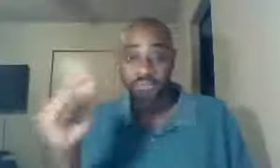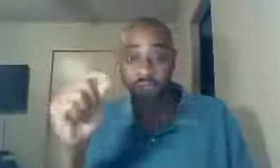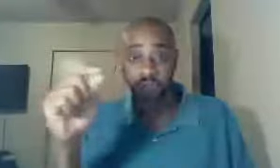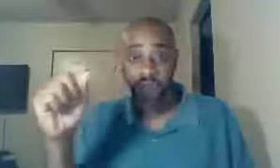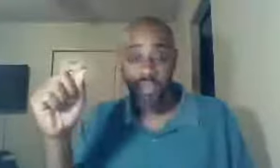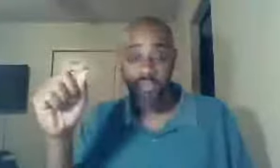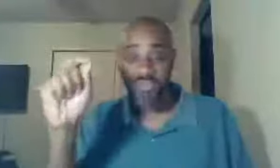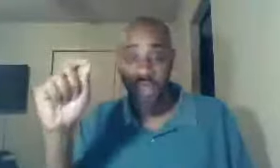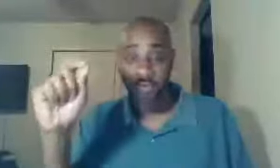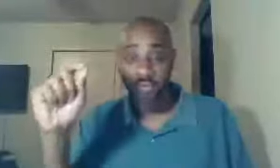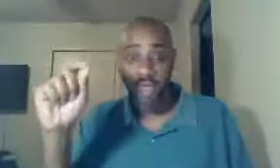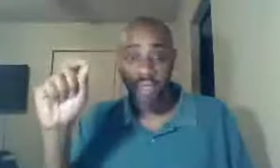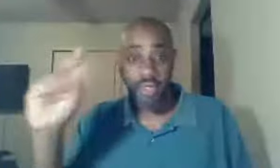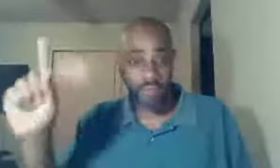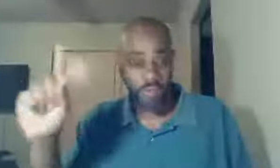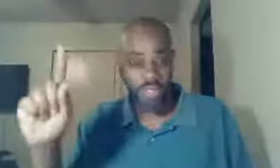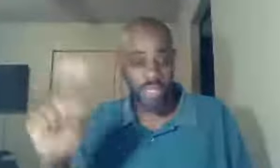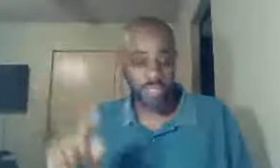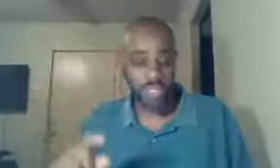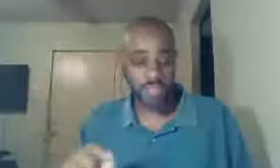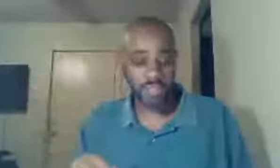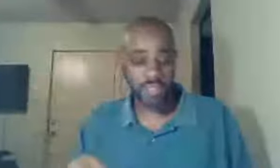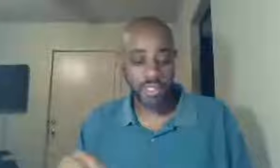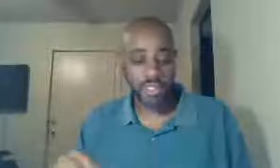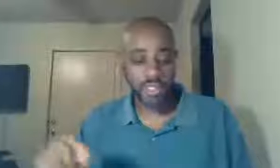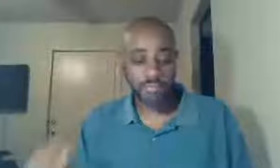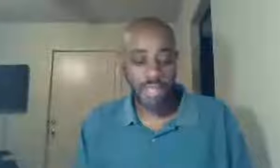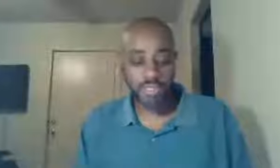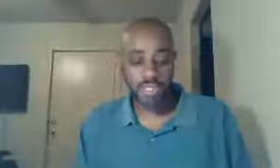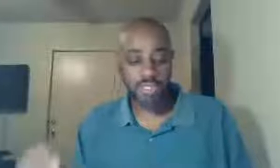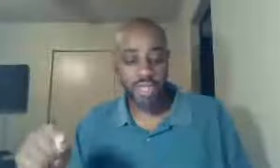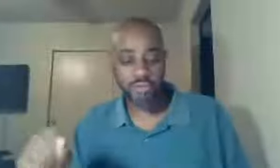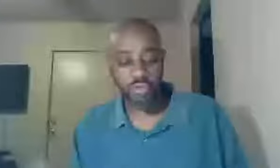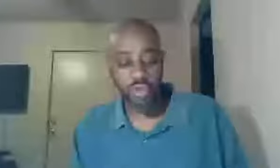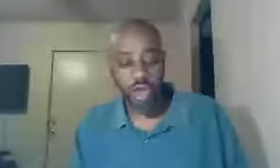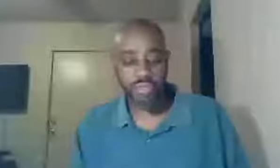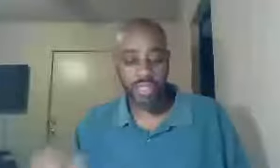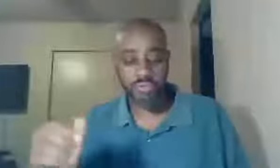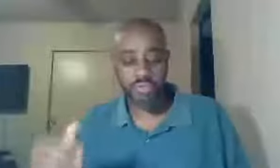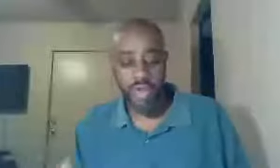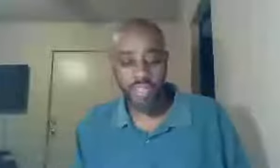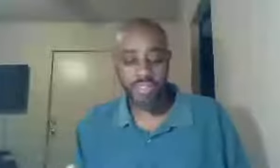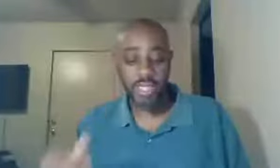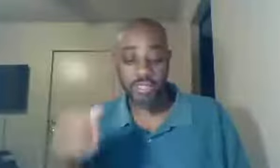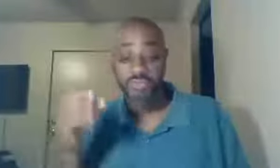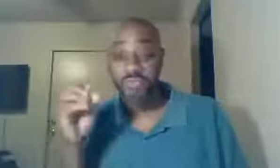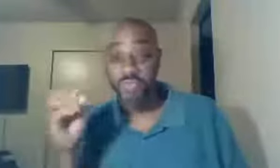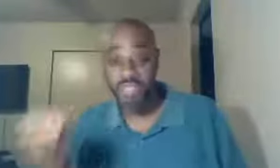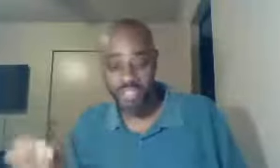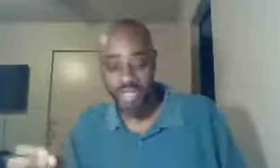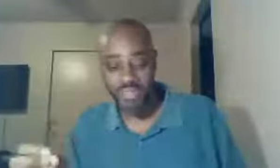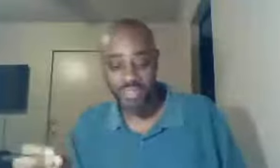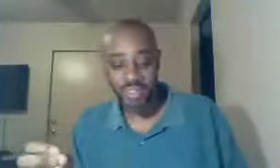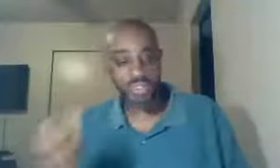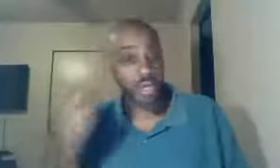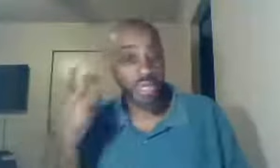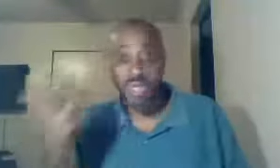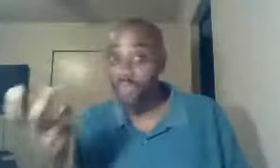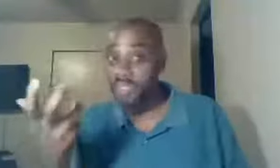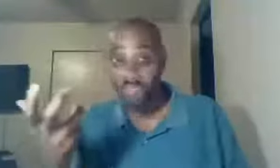first Corinthians chapter one, verse 18, the message of the cross of Christ, is foolishness, so again, we're dealing with